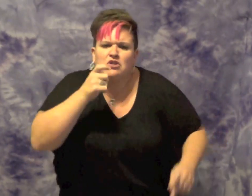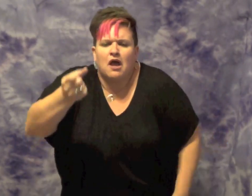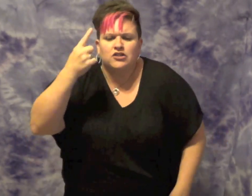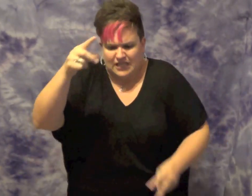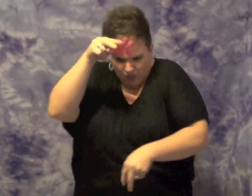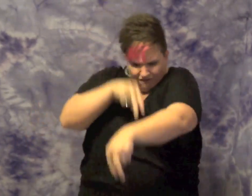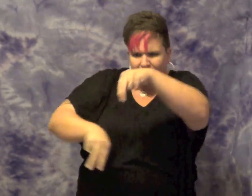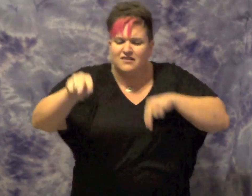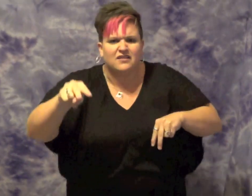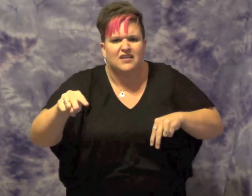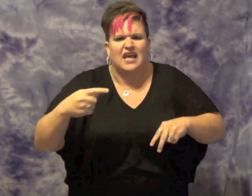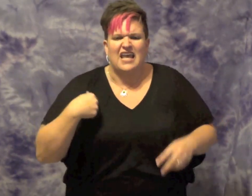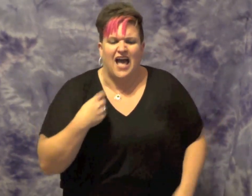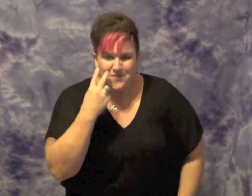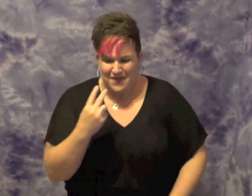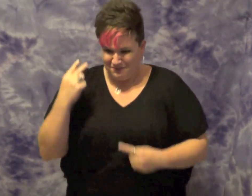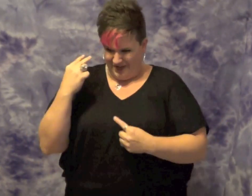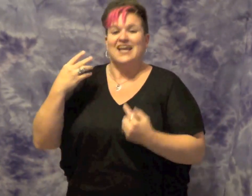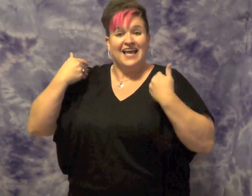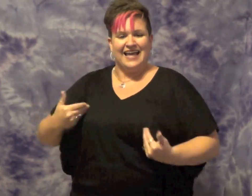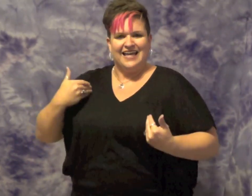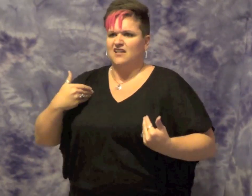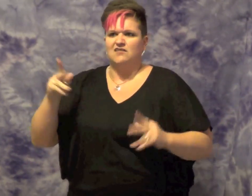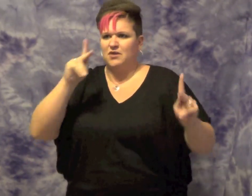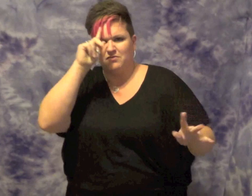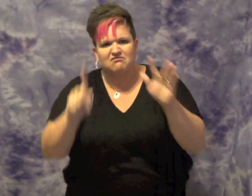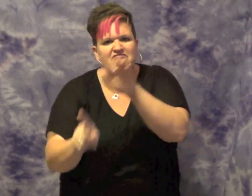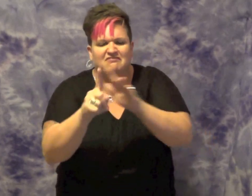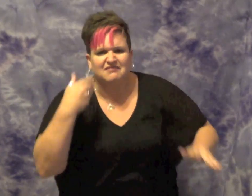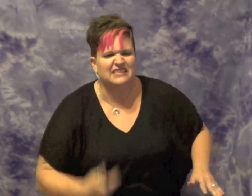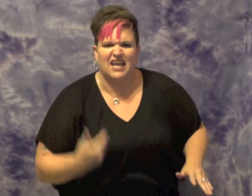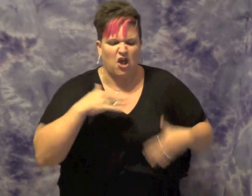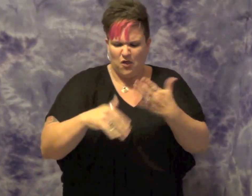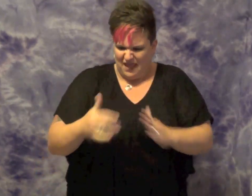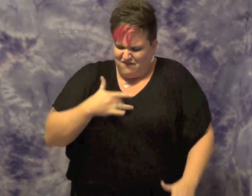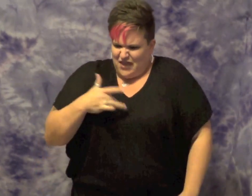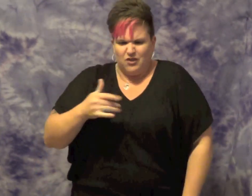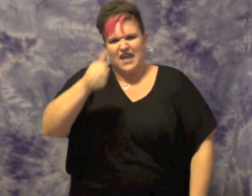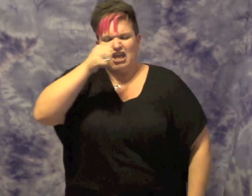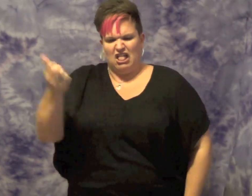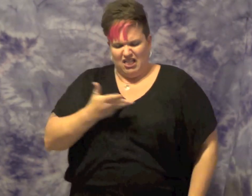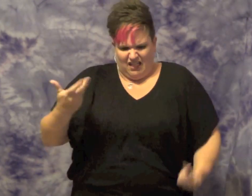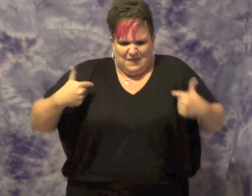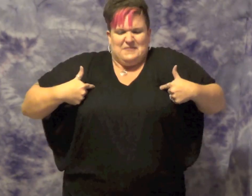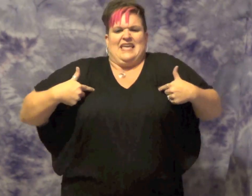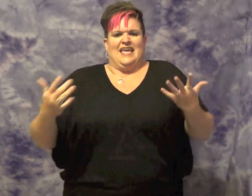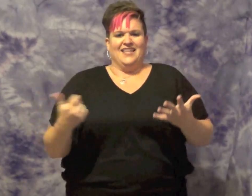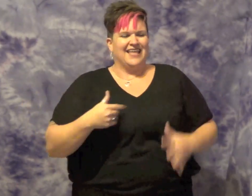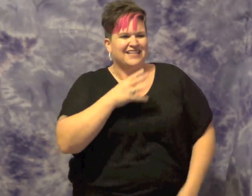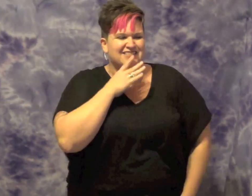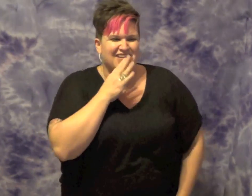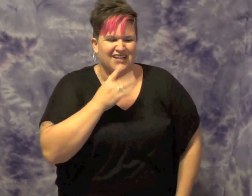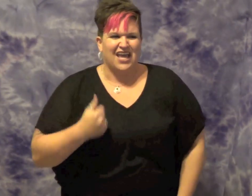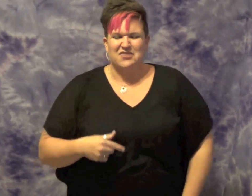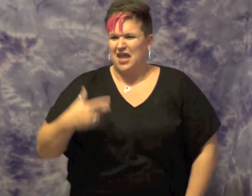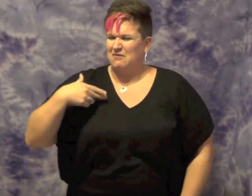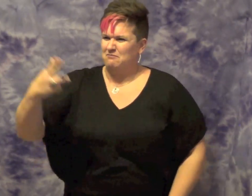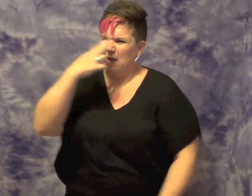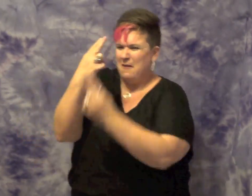that won't be relived. That distant fucking shit that everyone forgets. The words on the tip of tongues that get swallowed with this bitch. See, I know how it